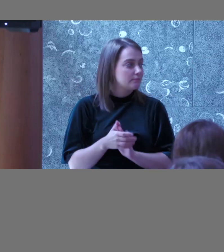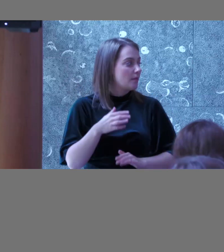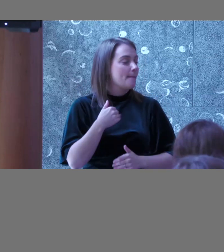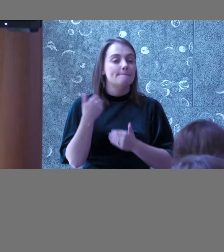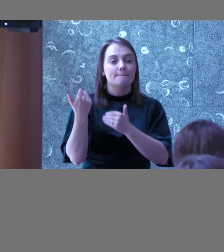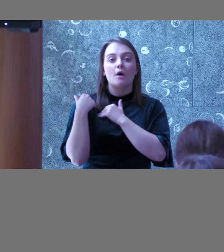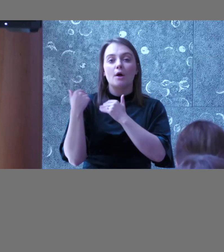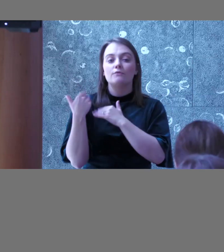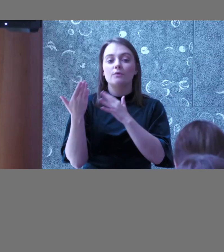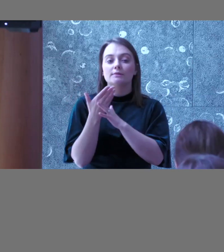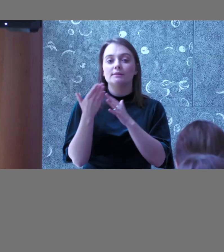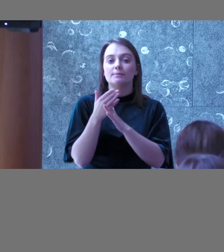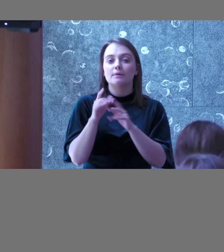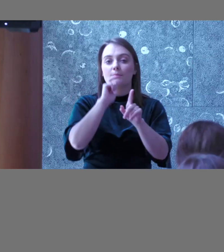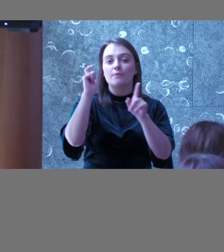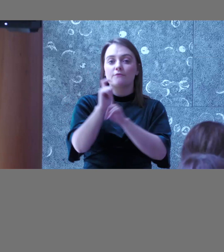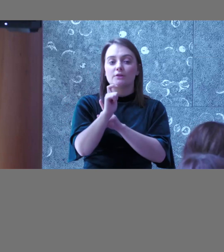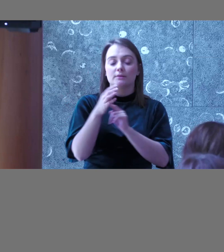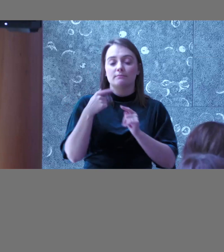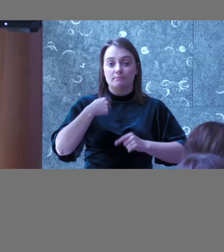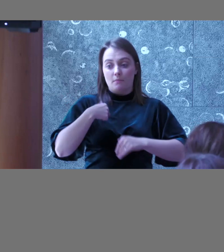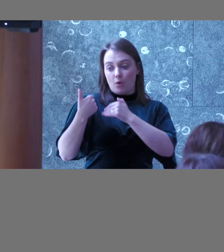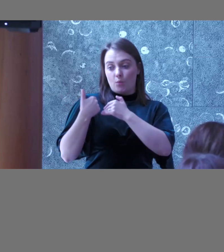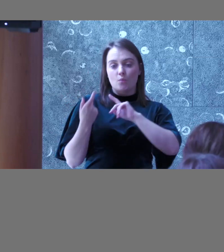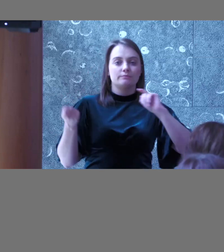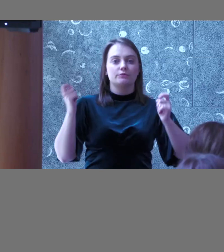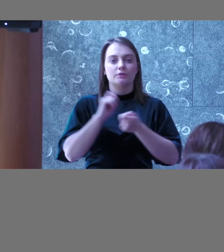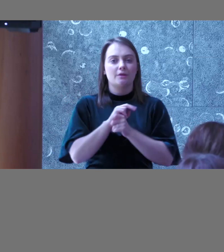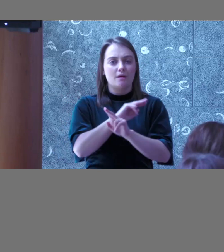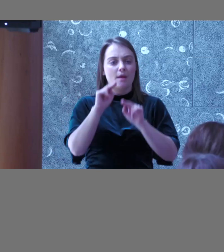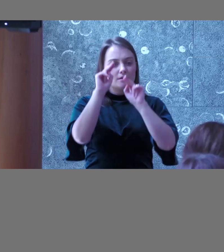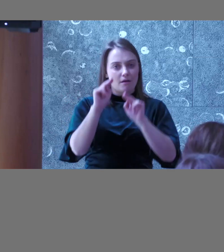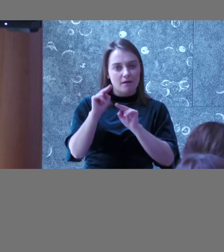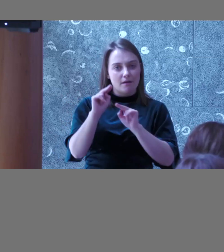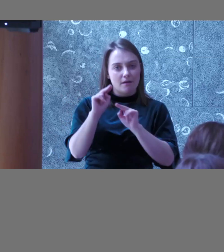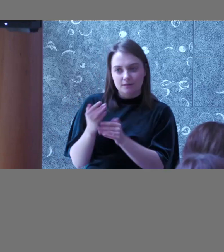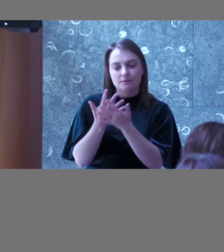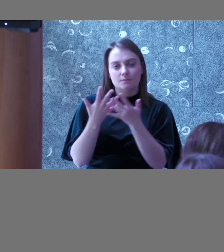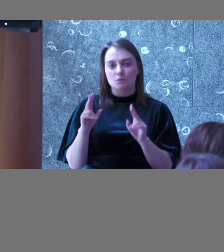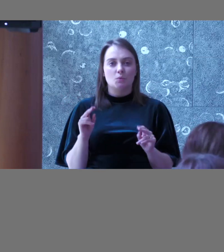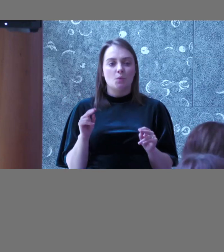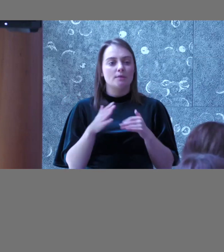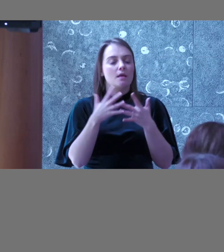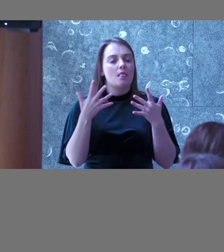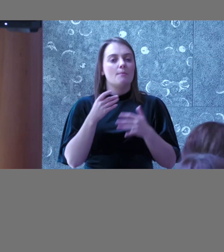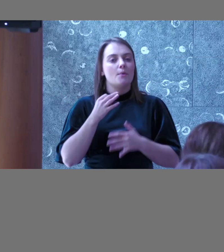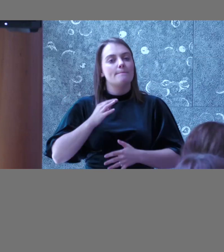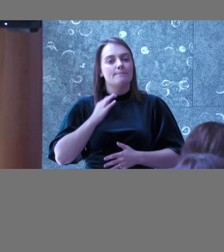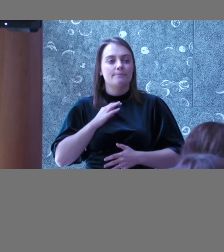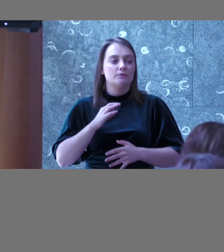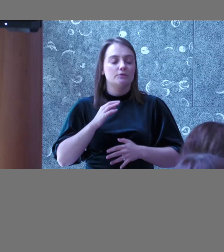role as an accessibility professional, I think it's beginning to change. You're not auditing as much. I think it's much more beneficial that you